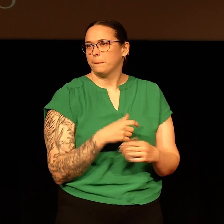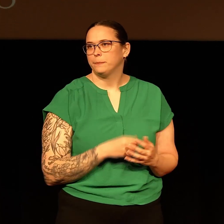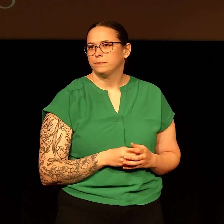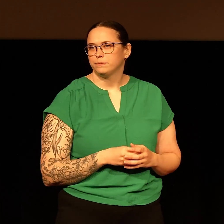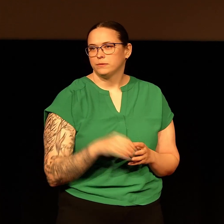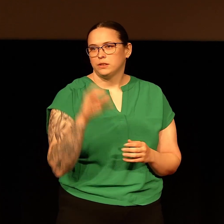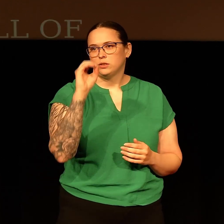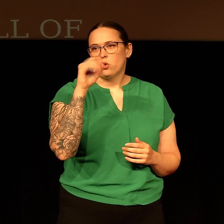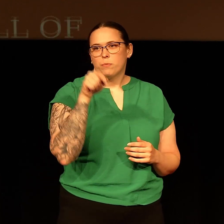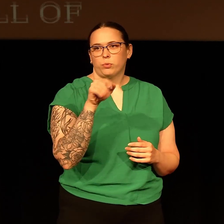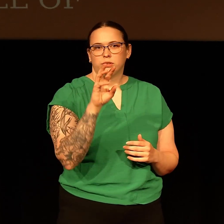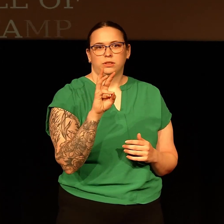me for a very long time.